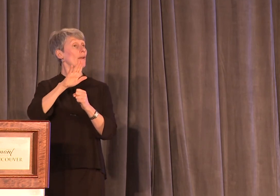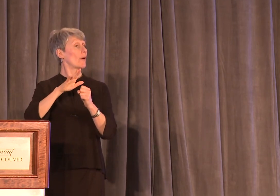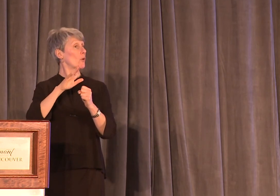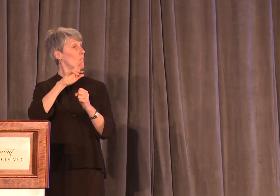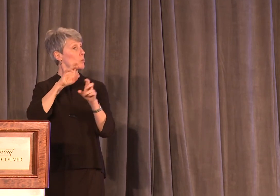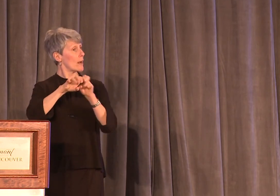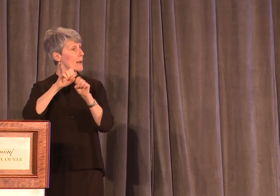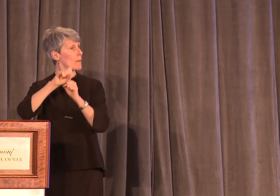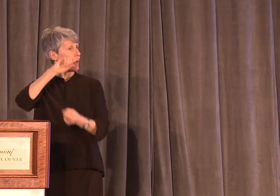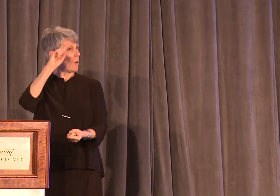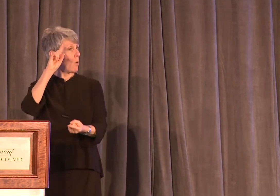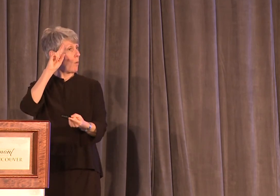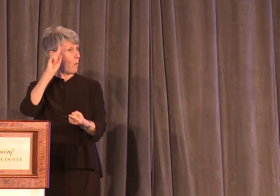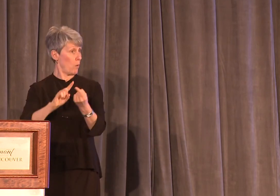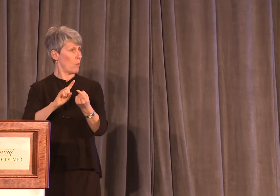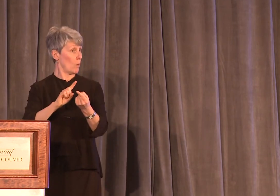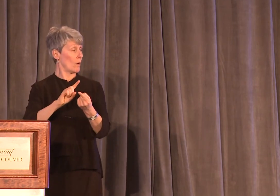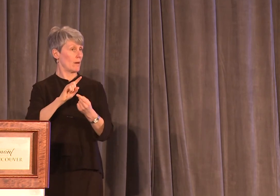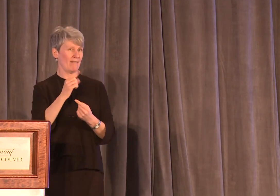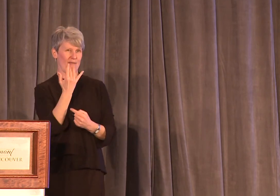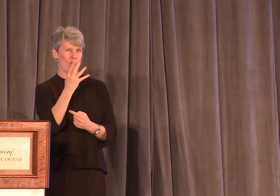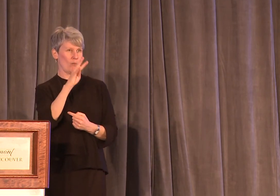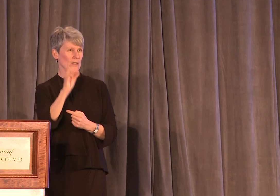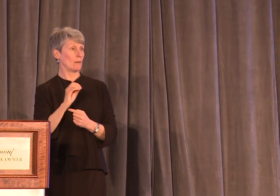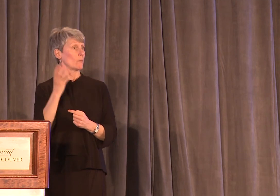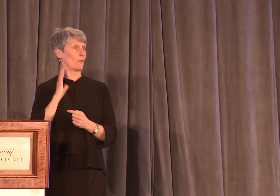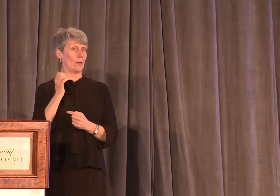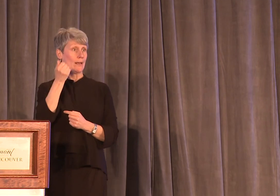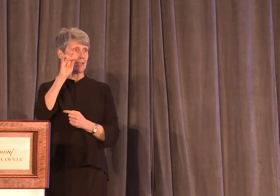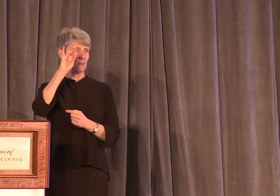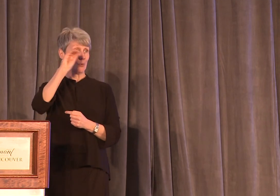for rape cases has dropped from 18% to 4%.